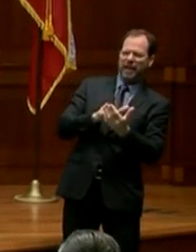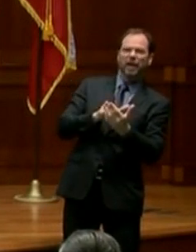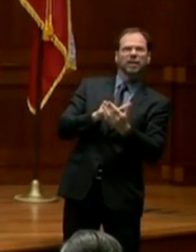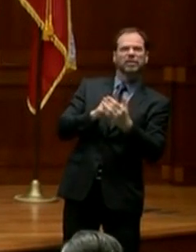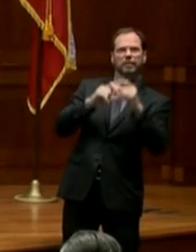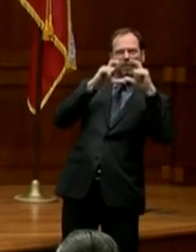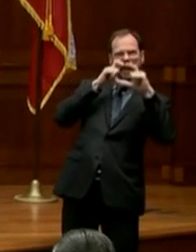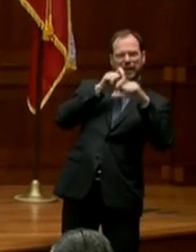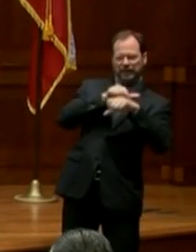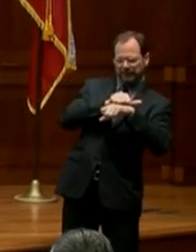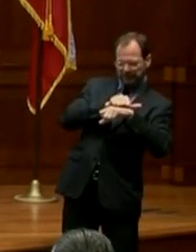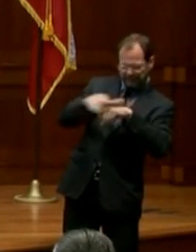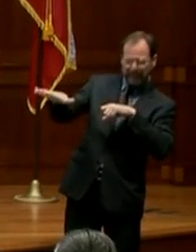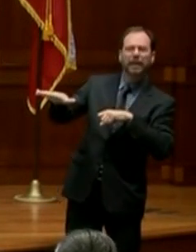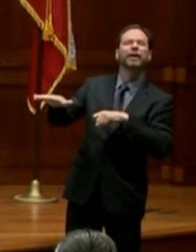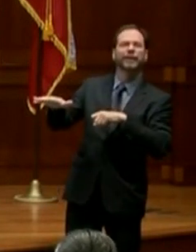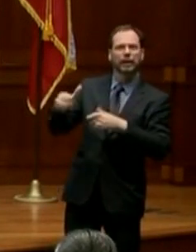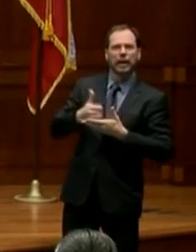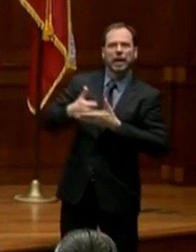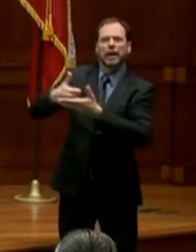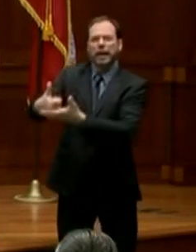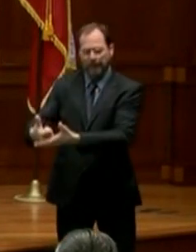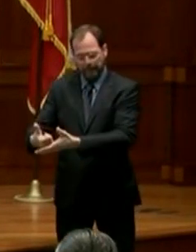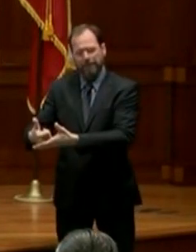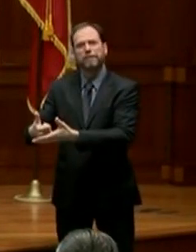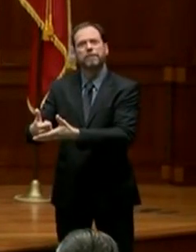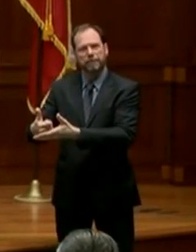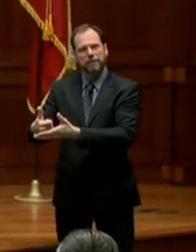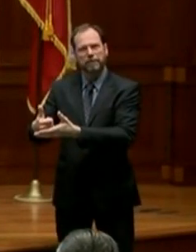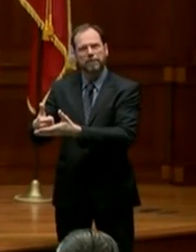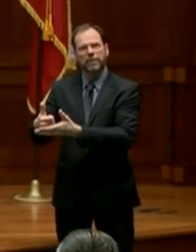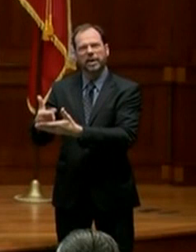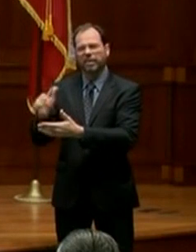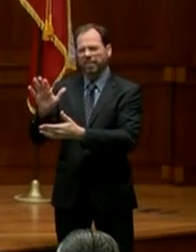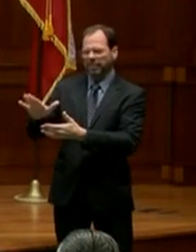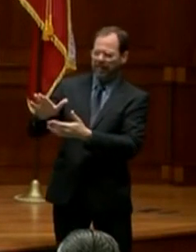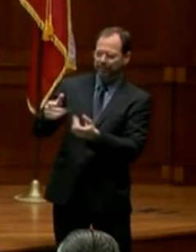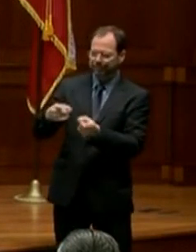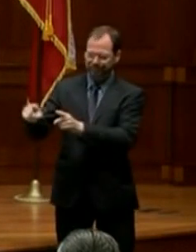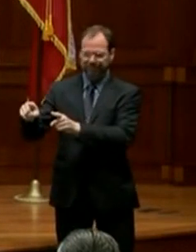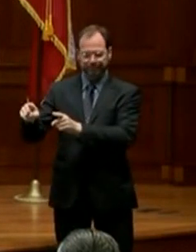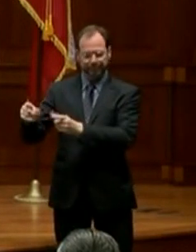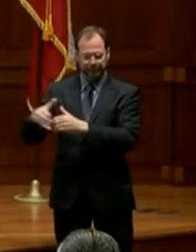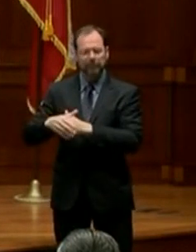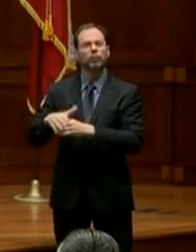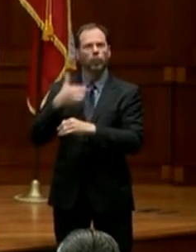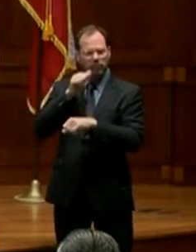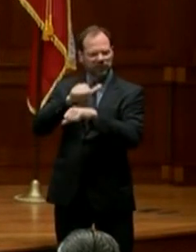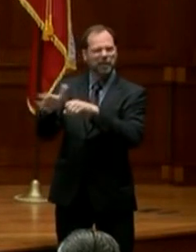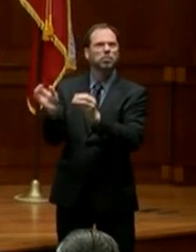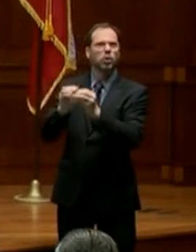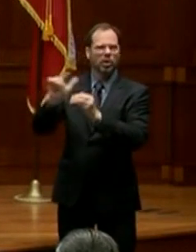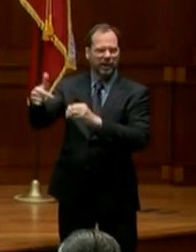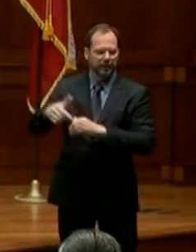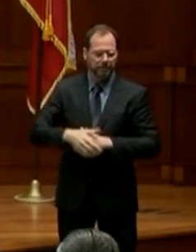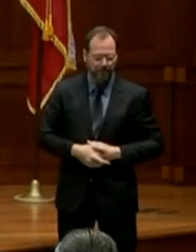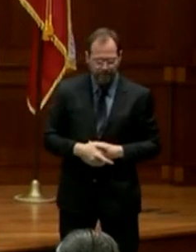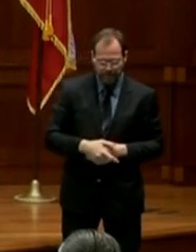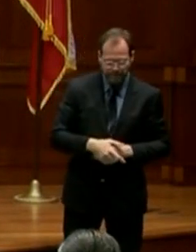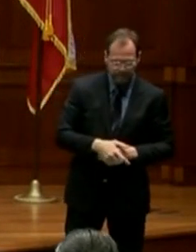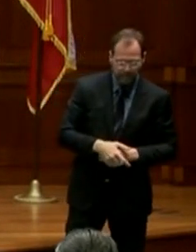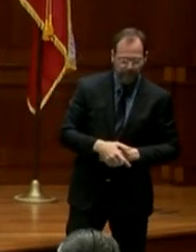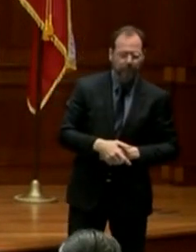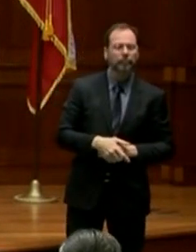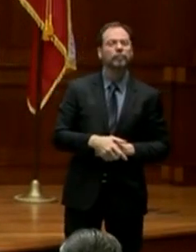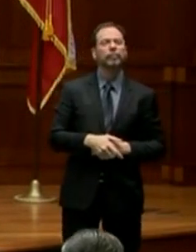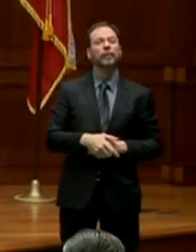respond to the situation they're dealing with right now with more to come after that. One thing that we